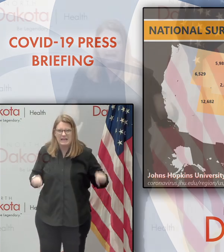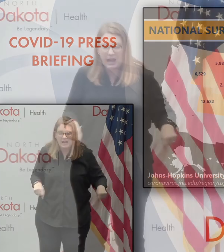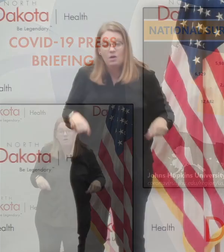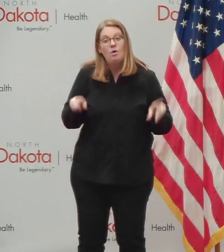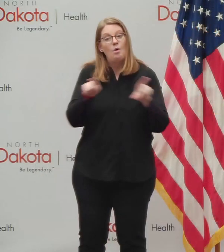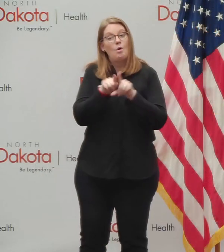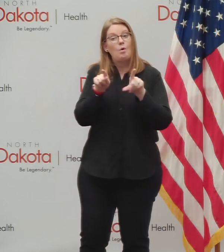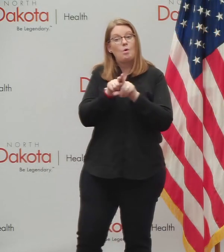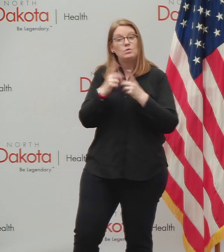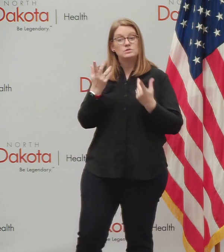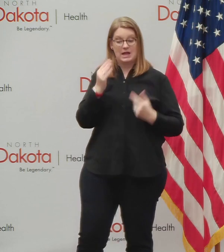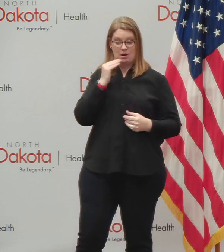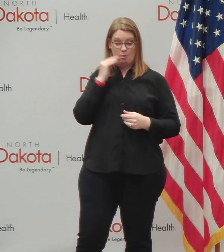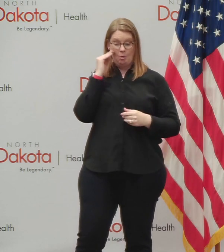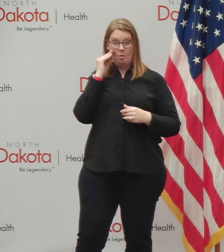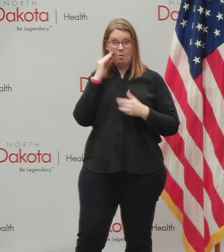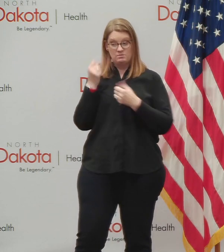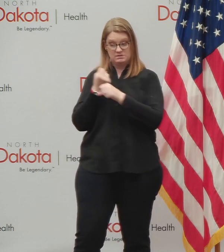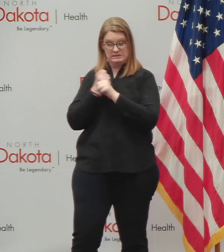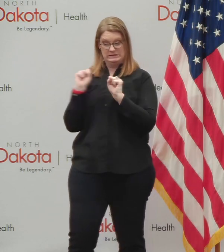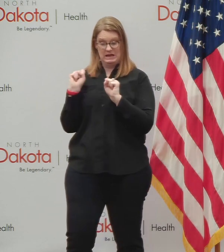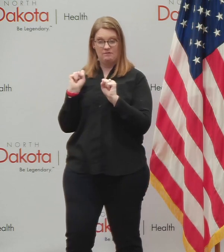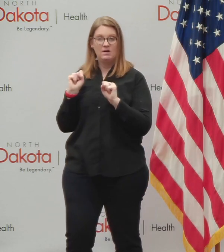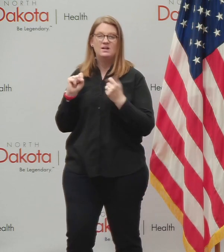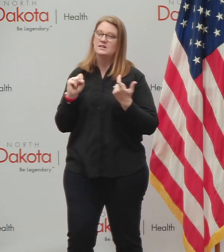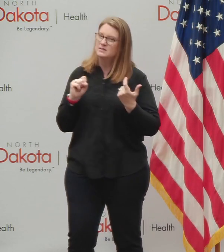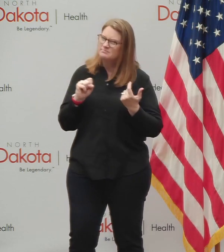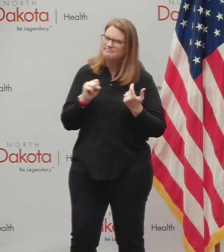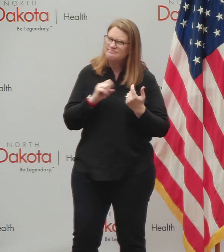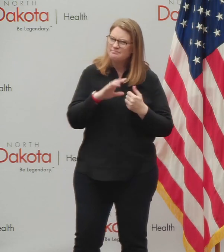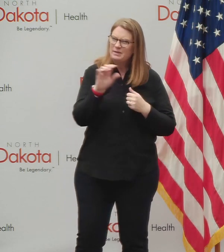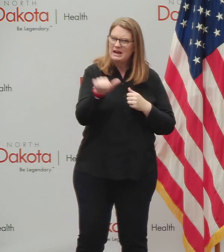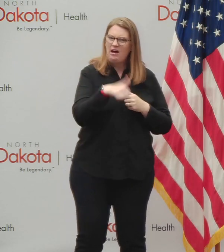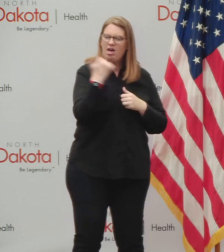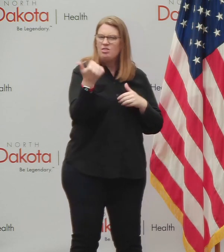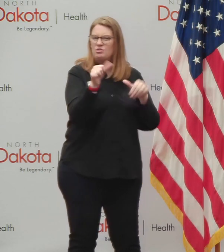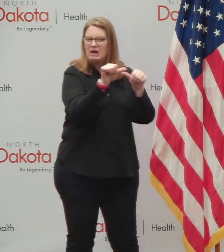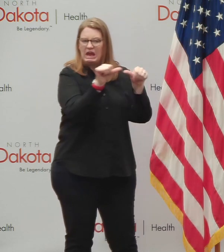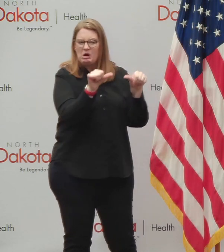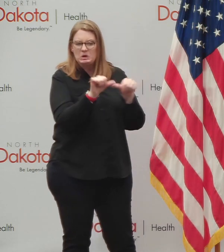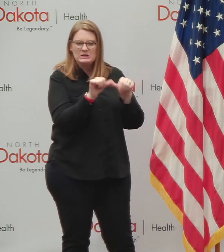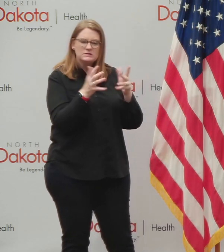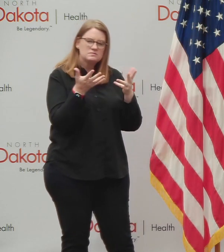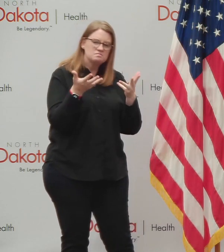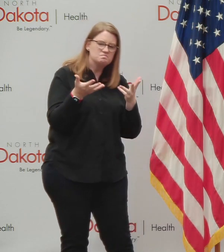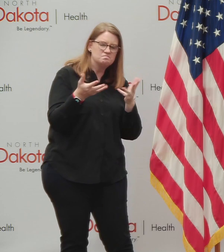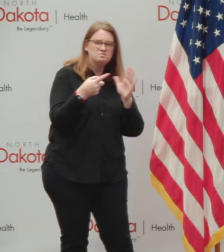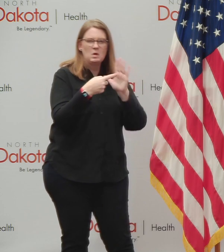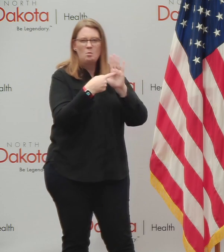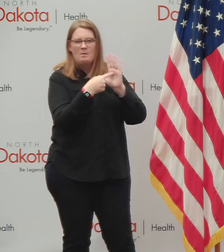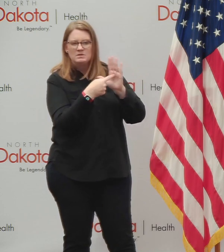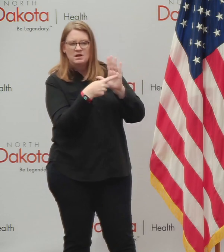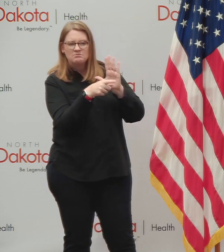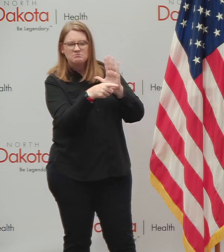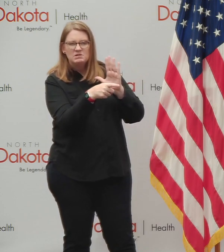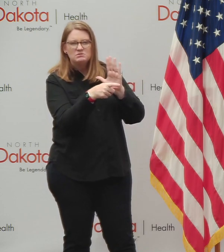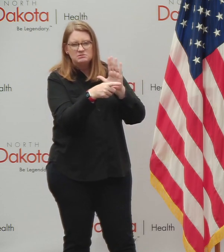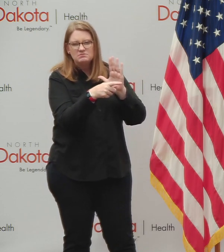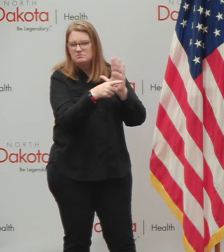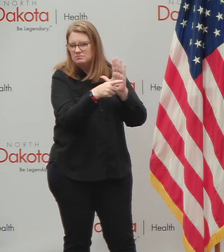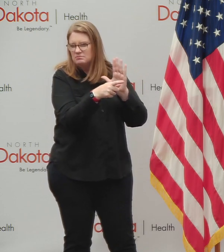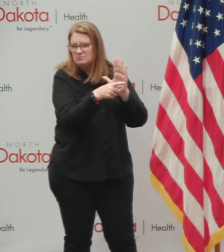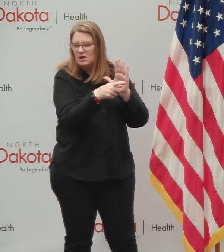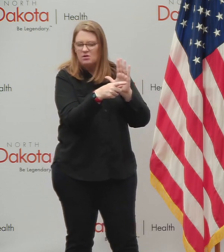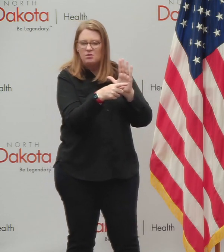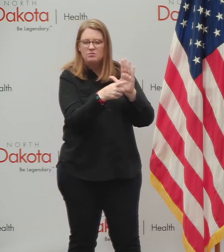homes where we might be completely safe. And then there's other areas, which probably represent a small percentage of the total